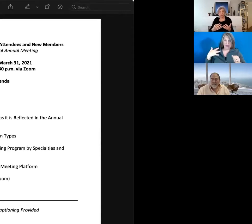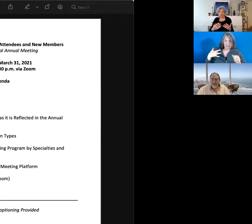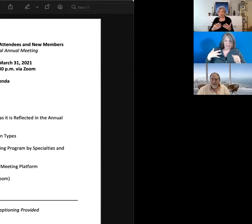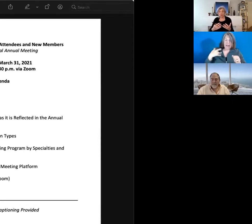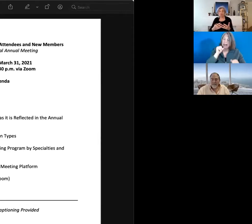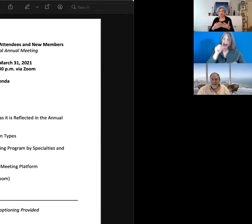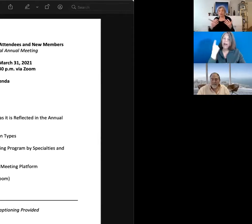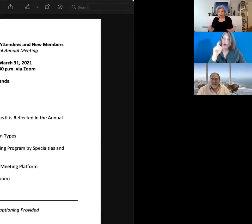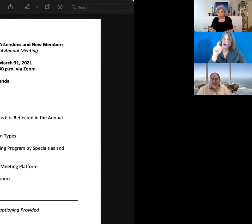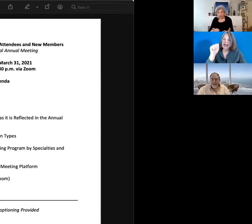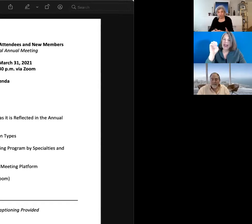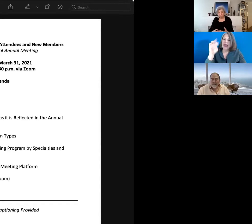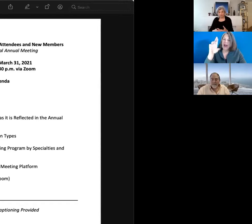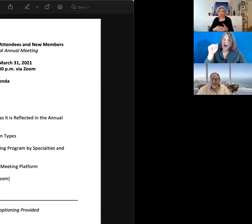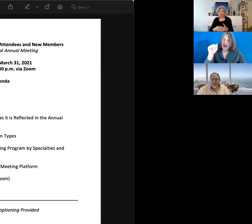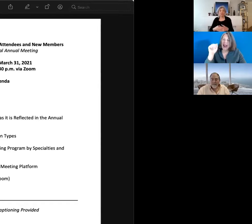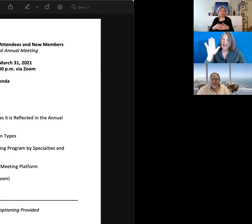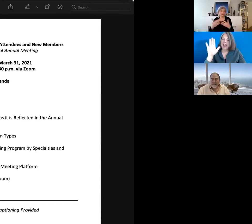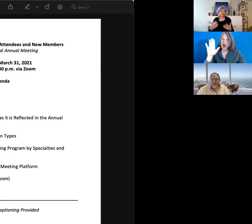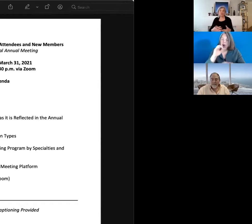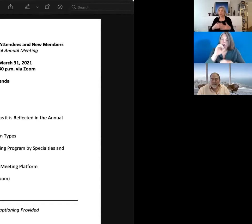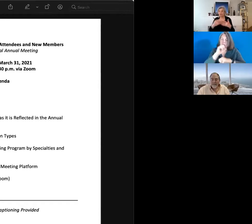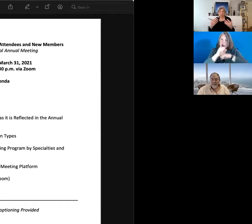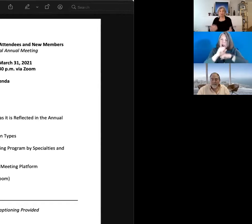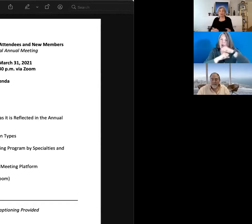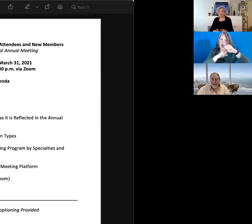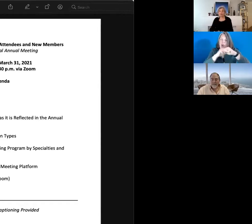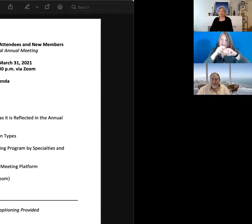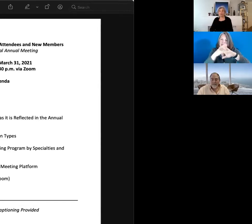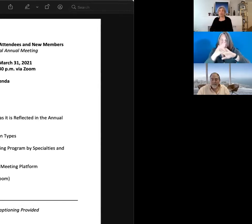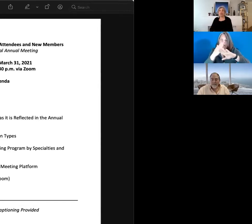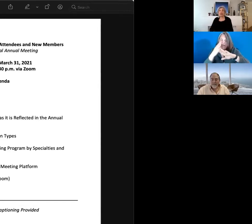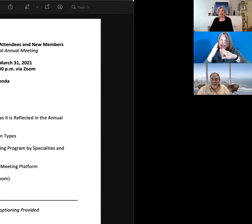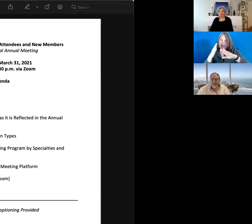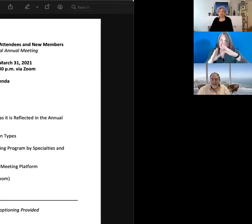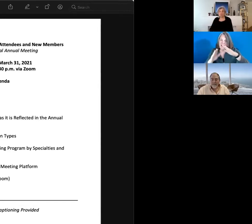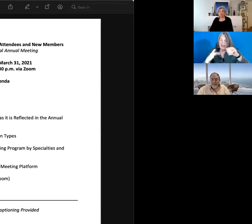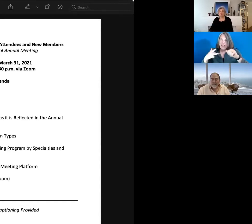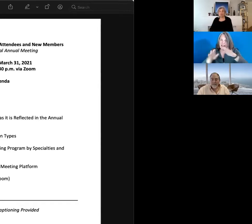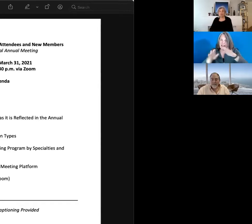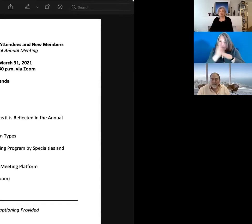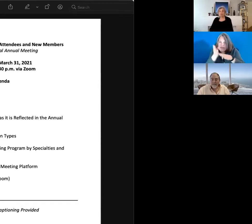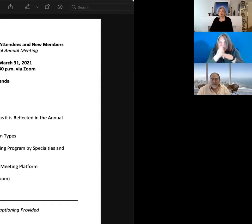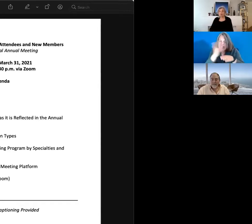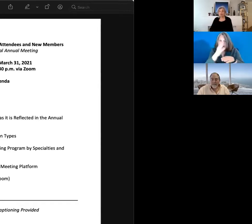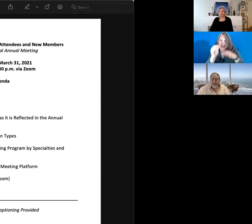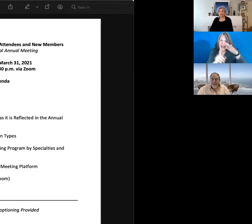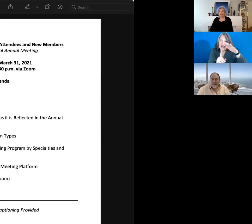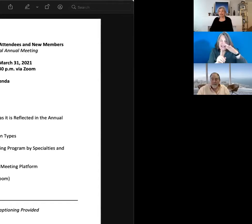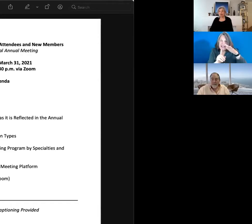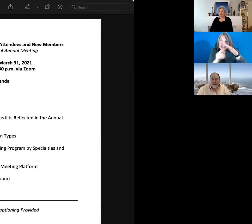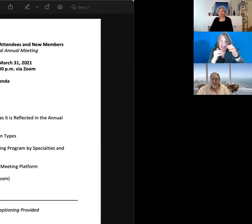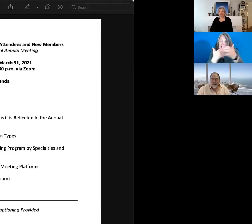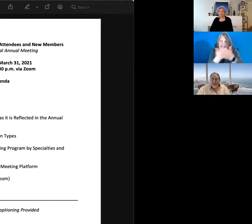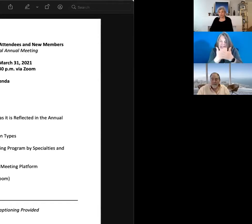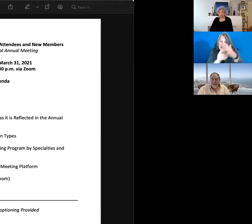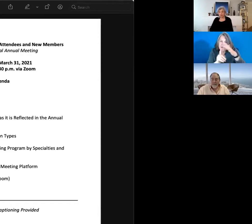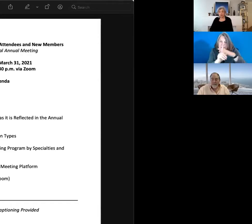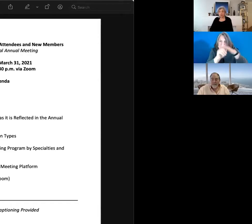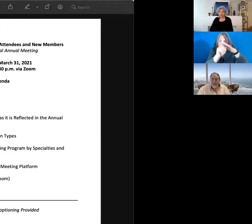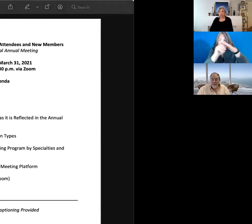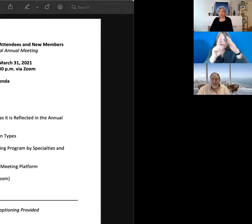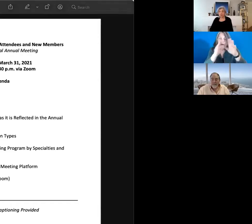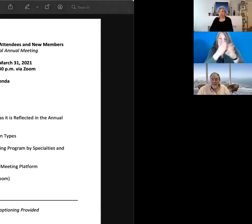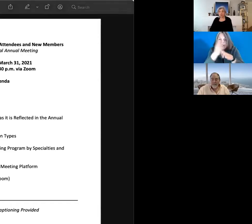construction of the field, but the field, and the emerging field, as we see it through both the AERA divisions